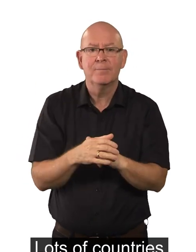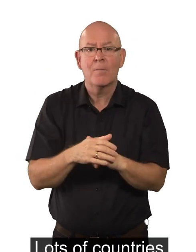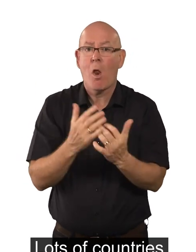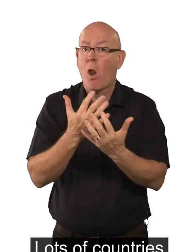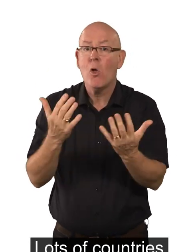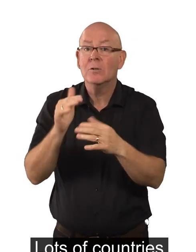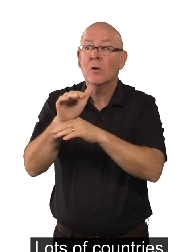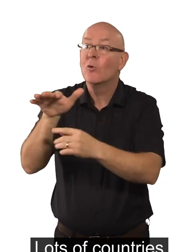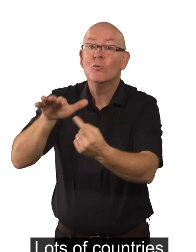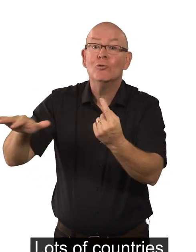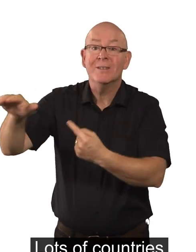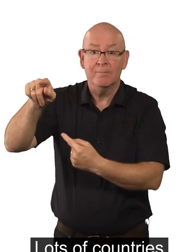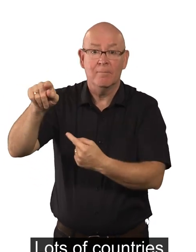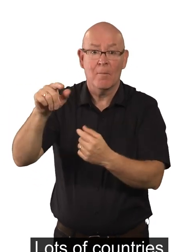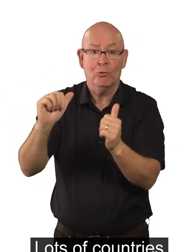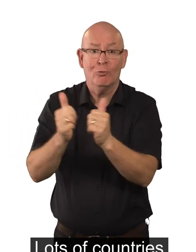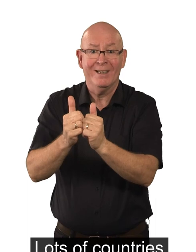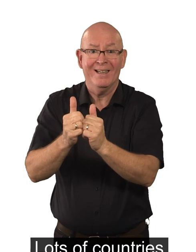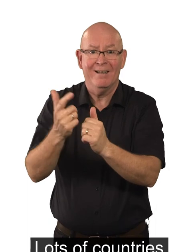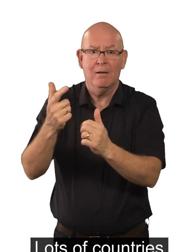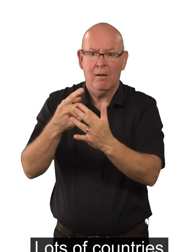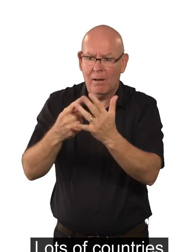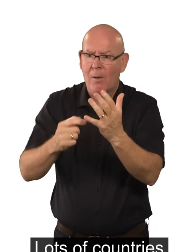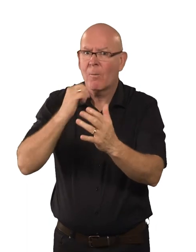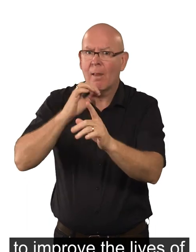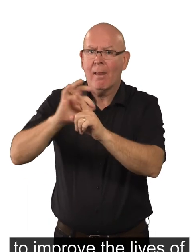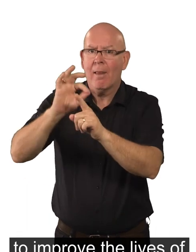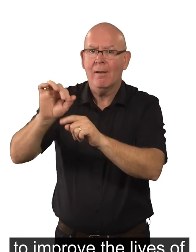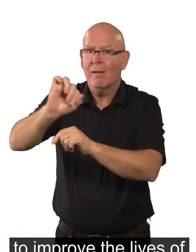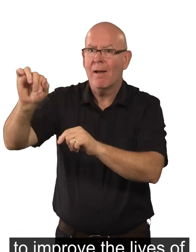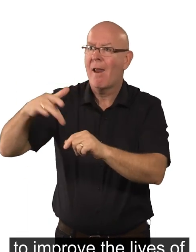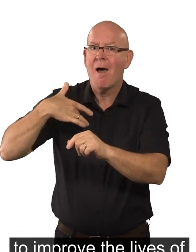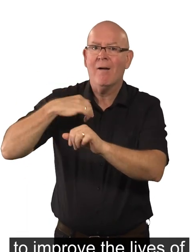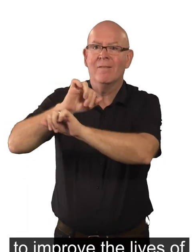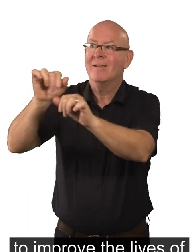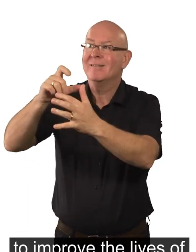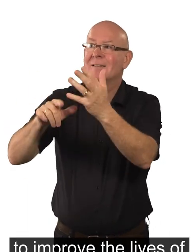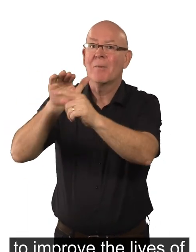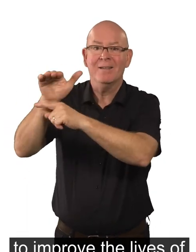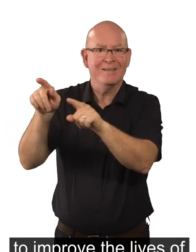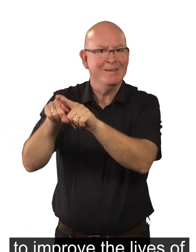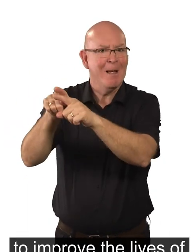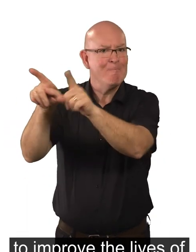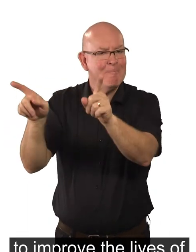Lots of countries agreed to do things to improve the lives of disabled people in their countries. world. like